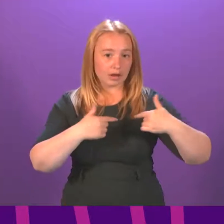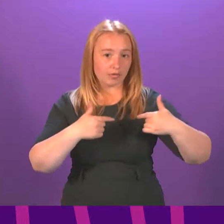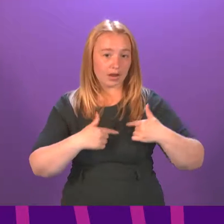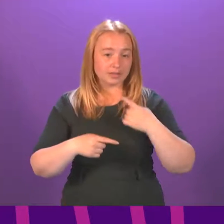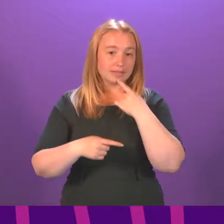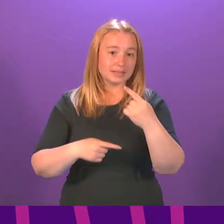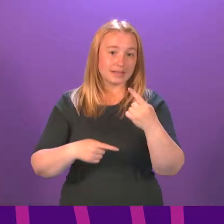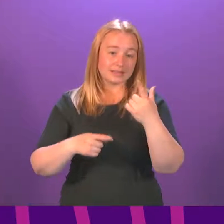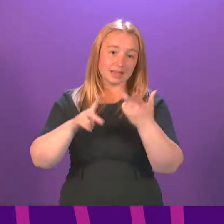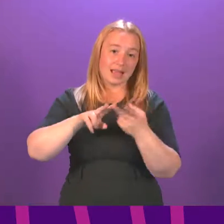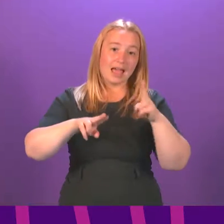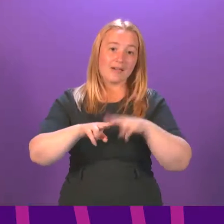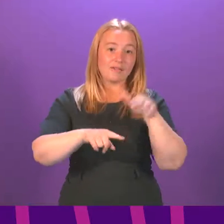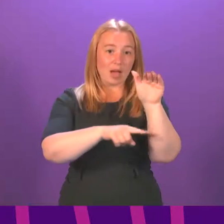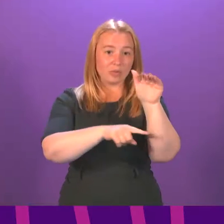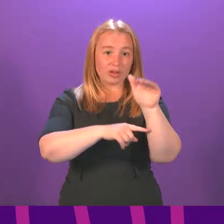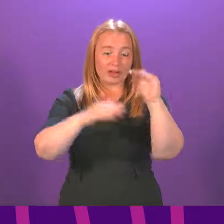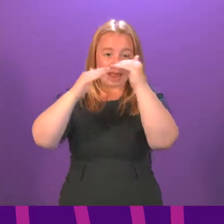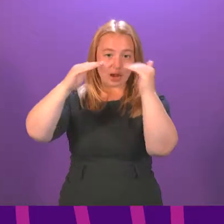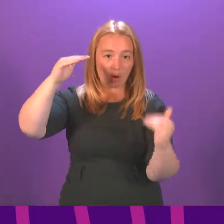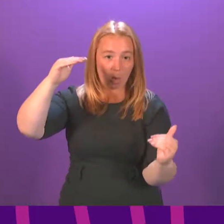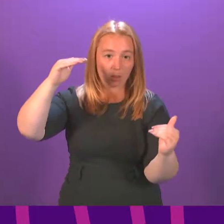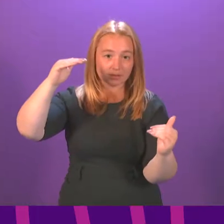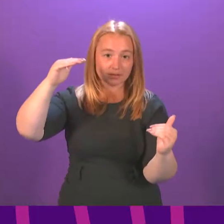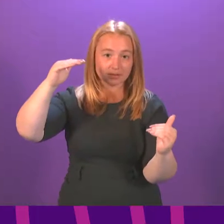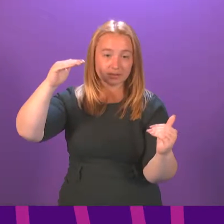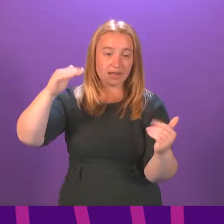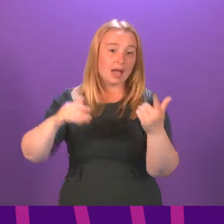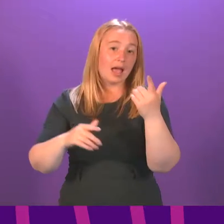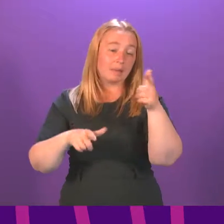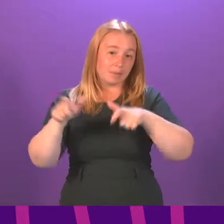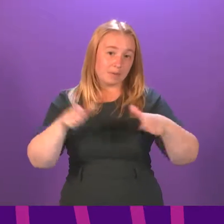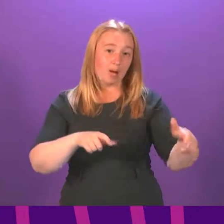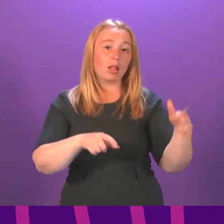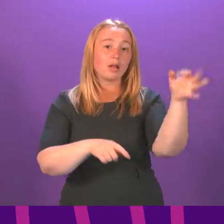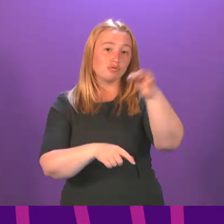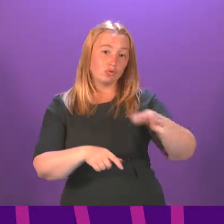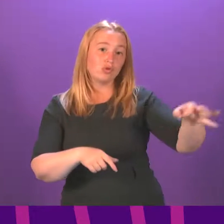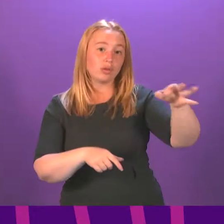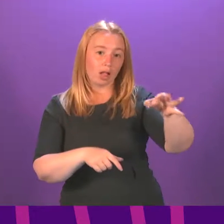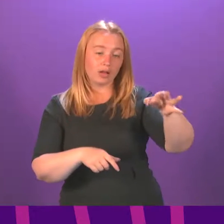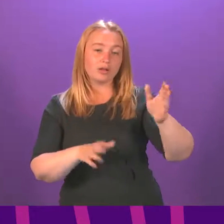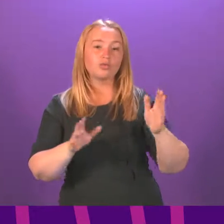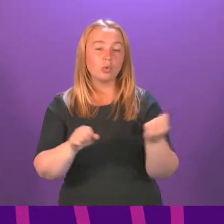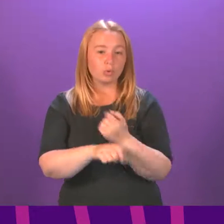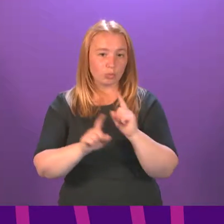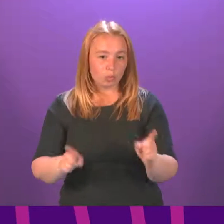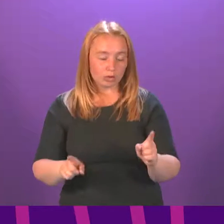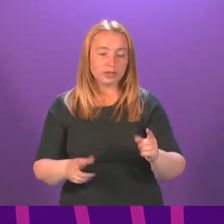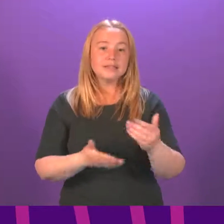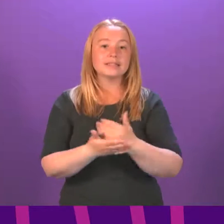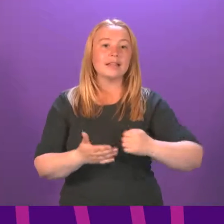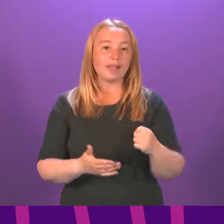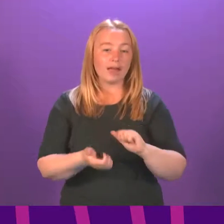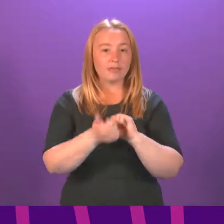inequalities in out-of-hospital cardiac arrest outcomes, including those facing rural communities. So to do this, the Save-A-Life for Scotland